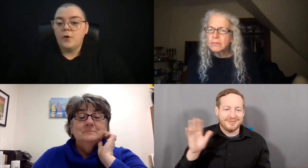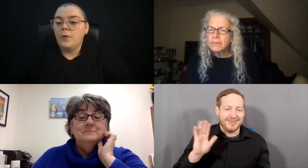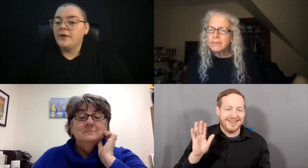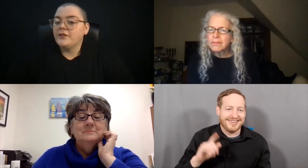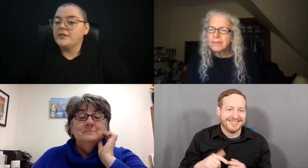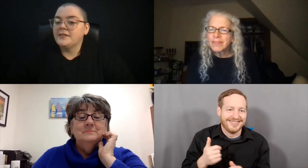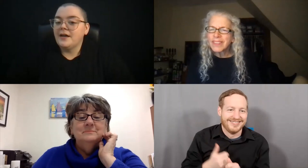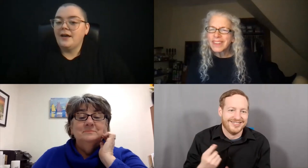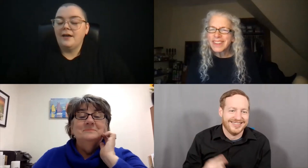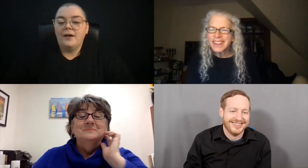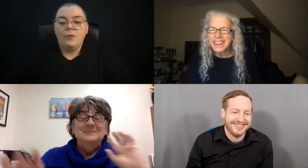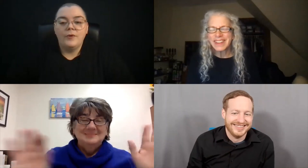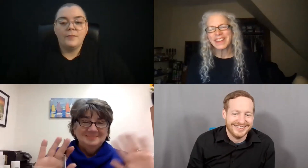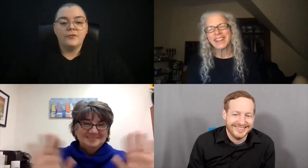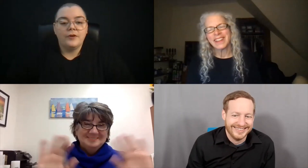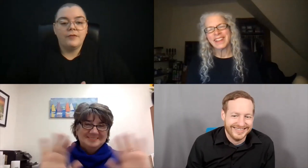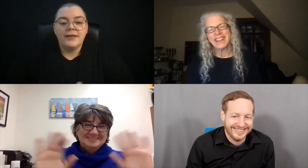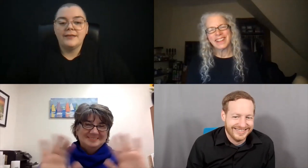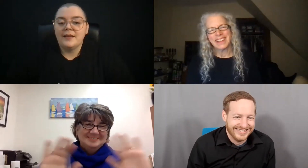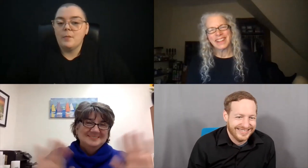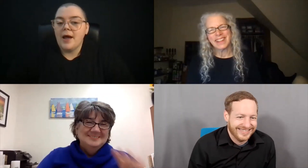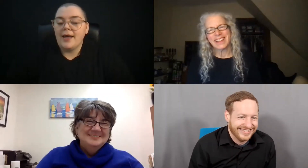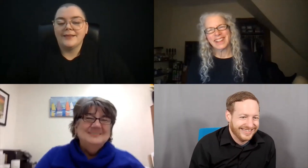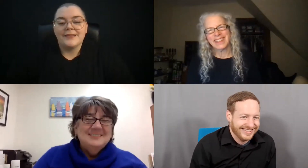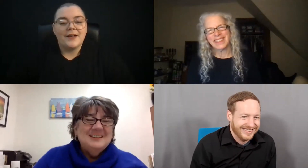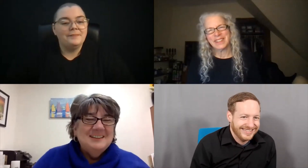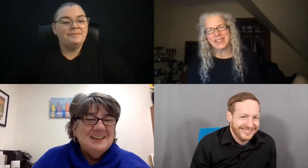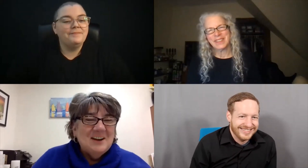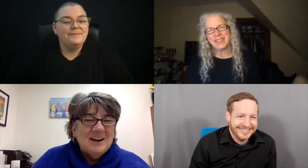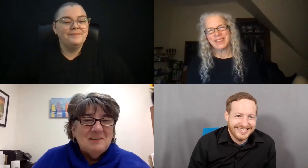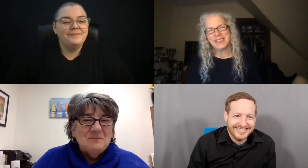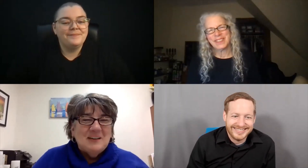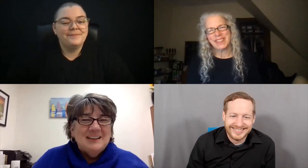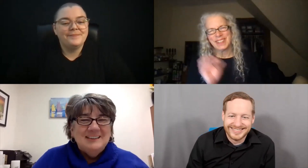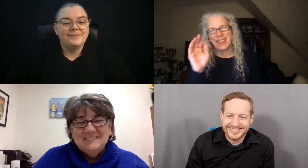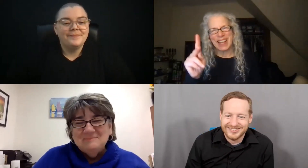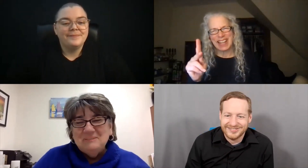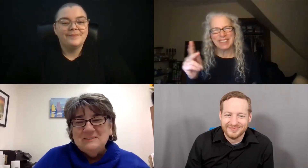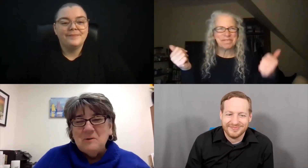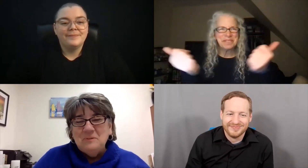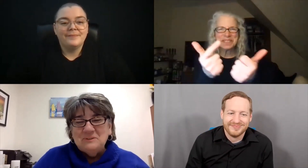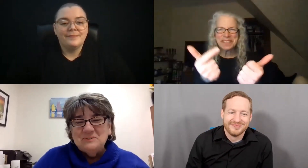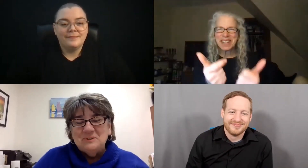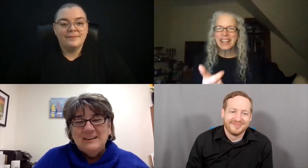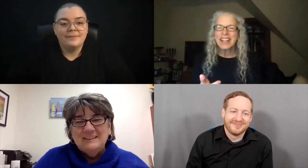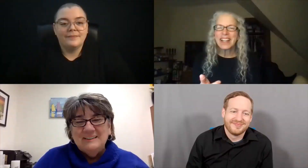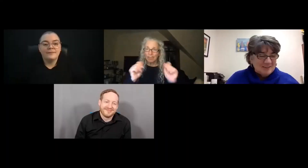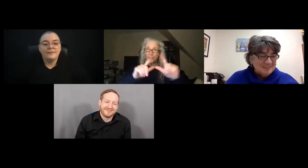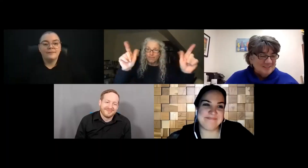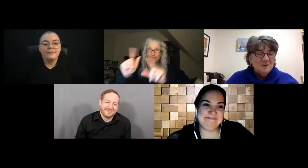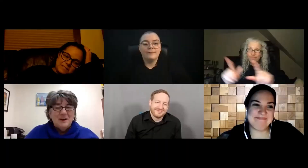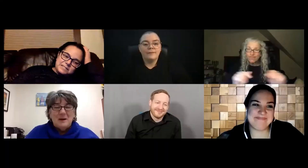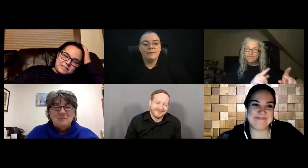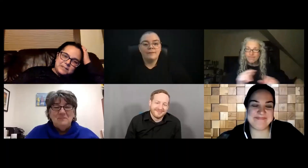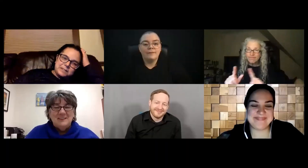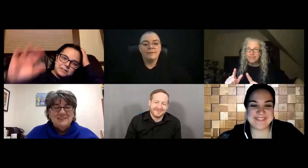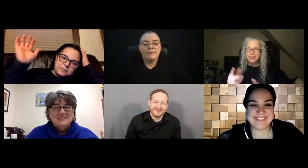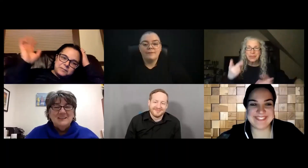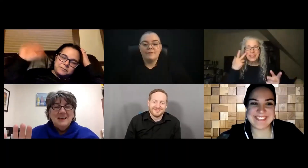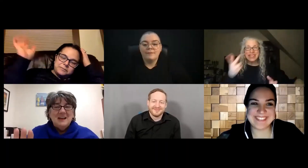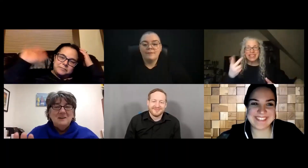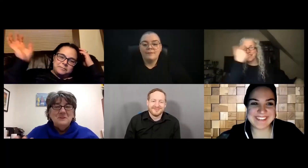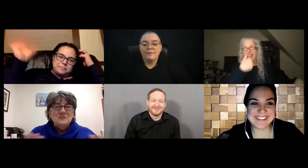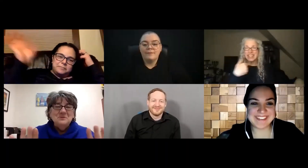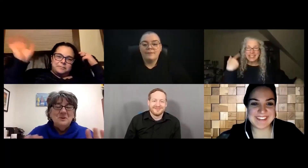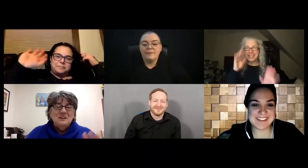No, I just opened up the screen ready to say bye. That's all. All right, everybody, please open your screen so we can see your happy faces.